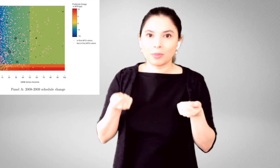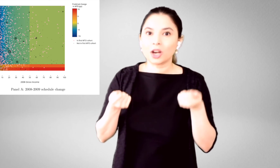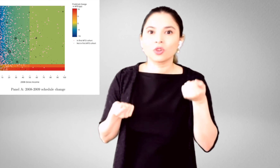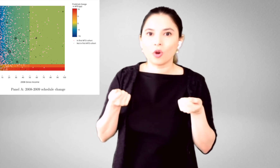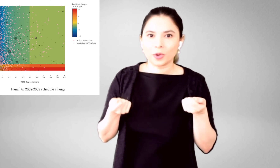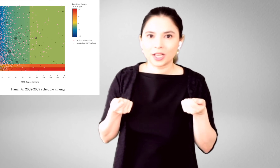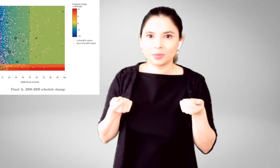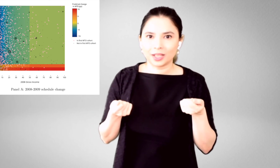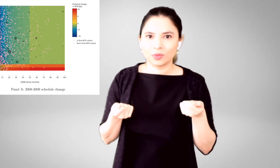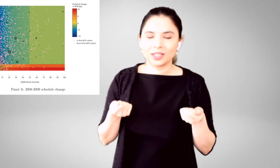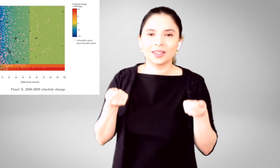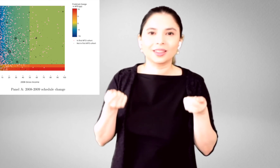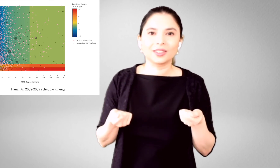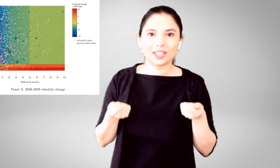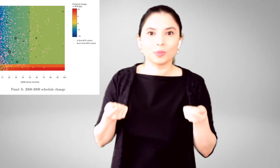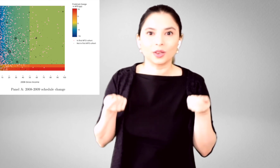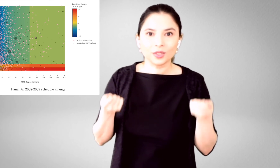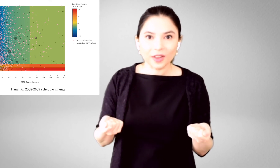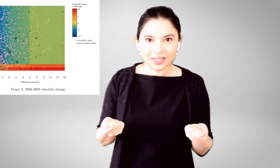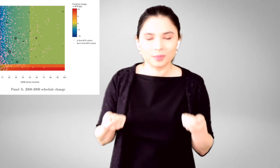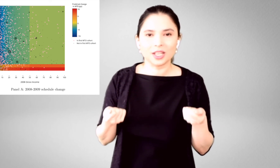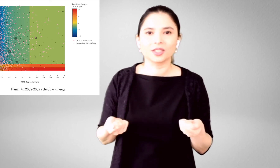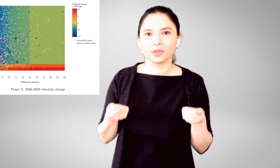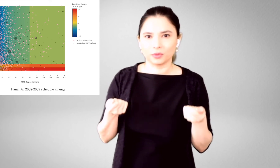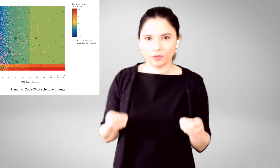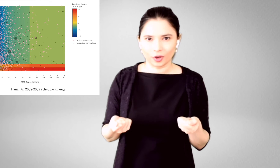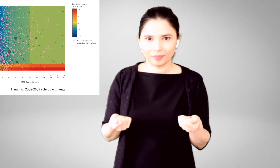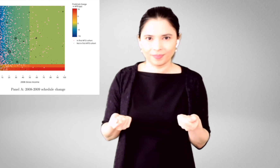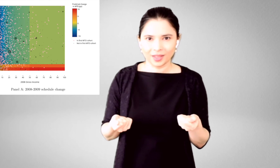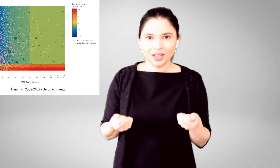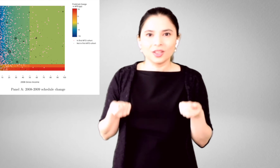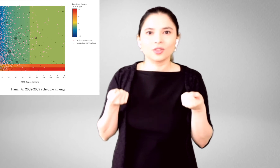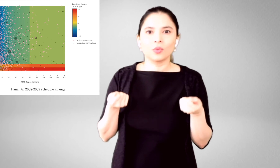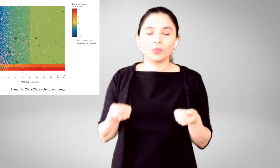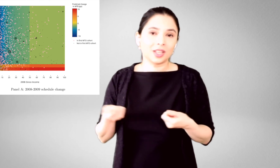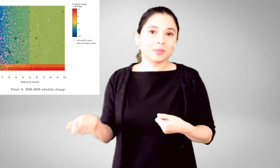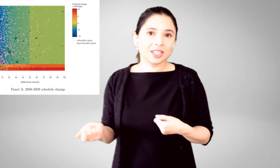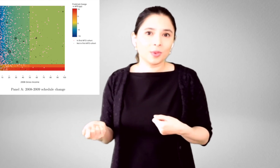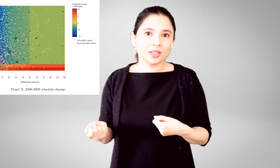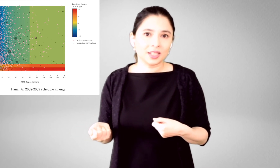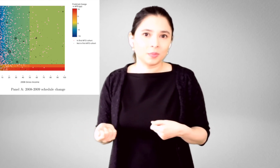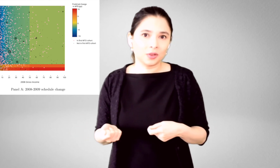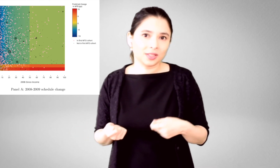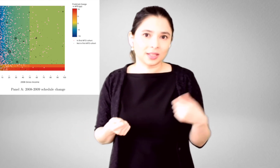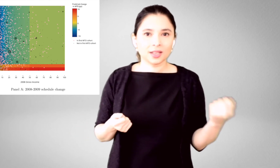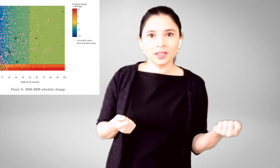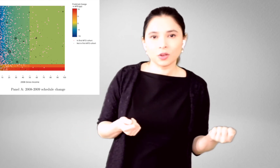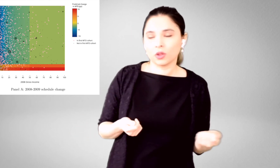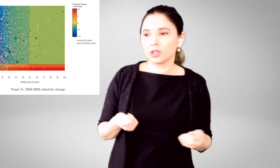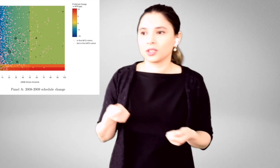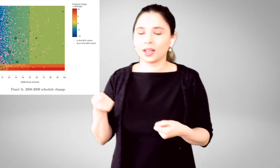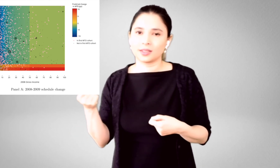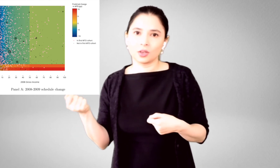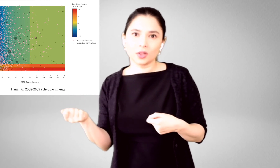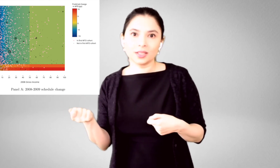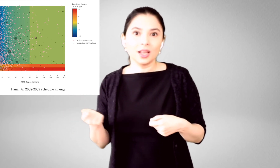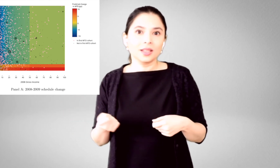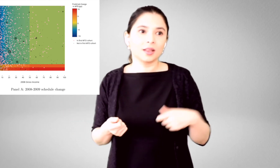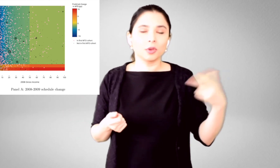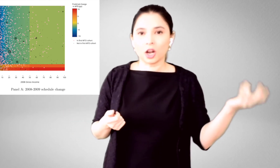marginal corporate income tax rates that the taxpayers face because of the reform. So, some taxpayers experience tax cuts, others tax increase, some